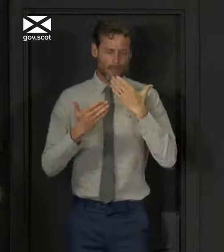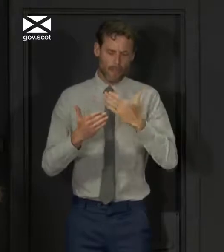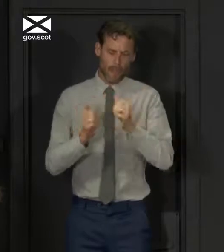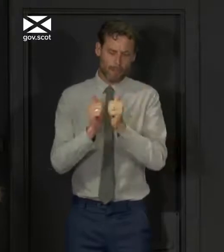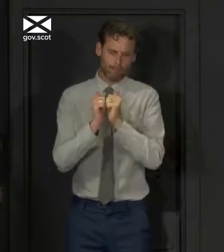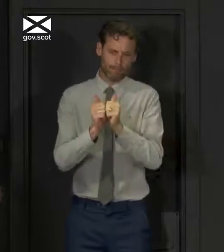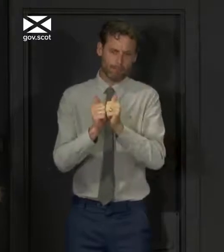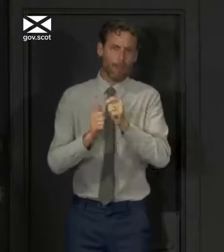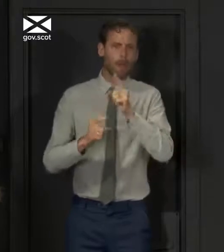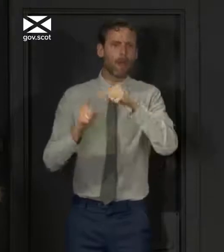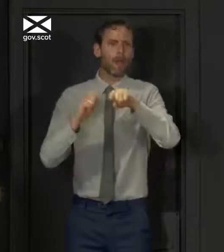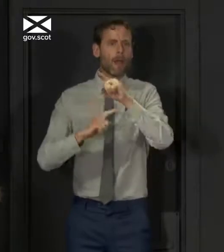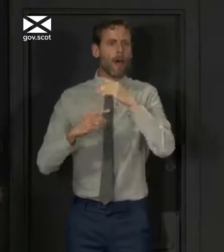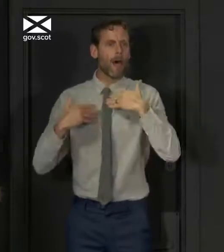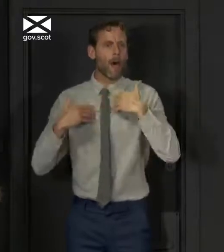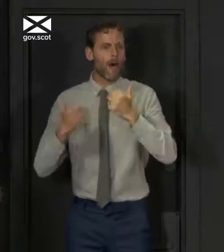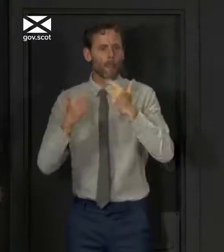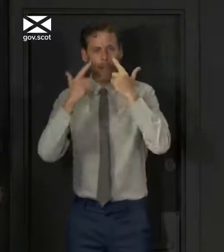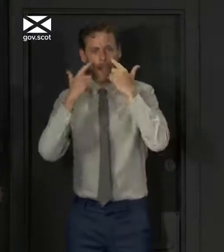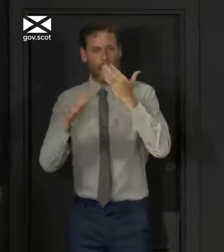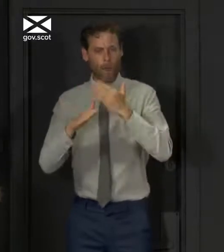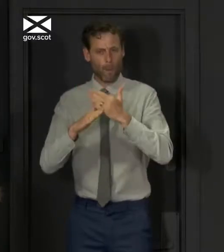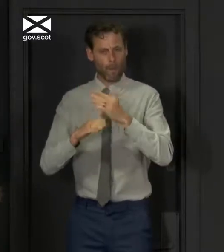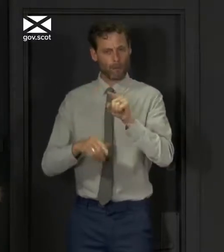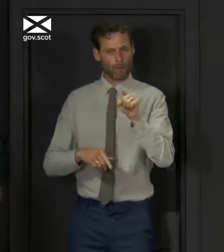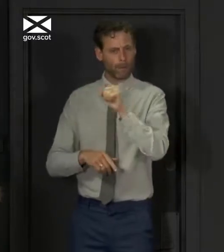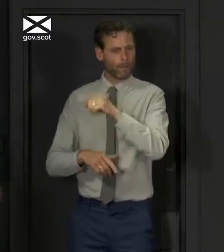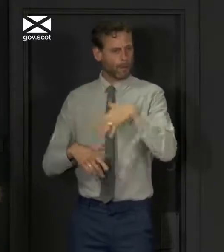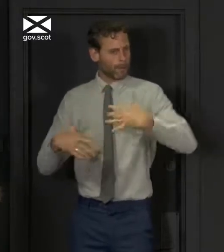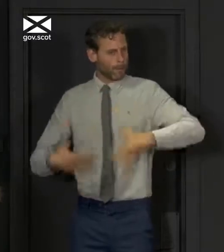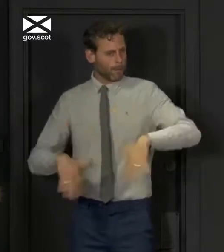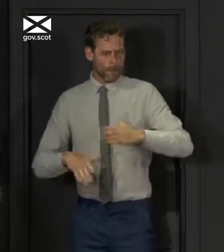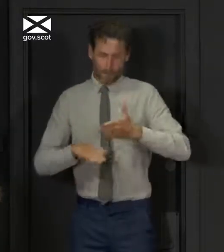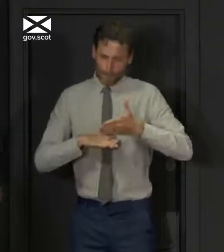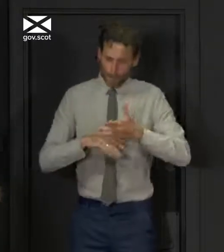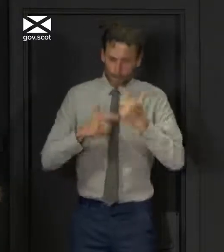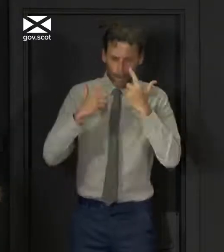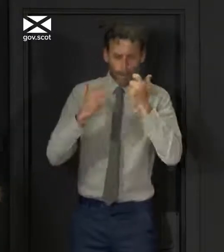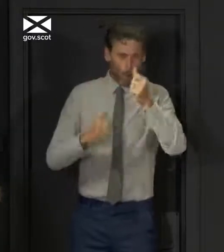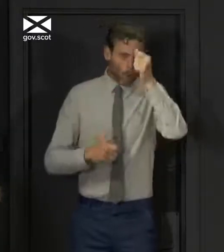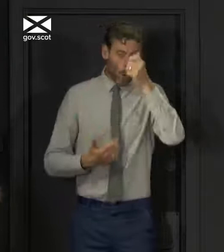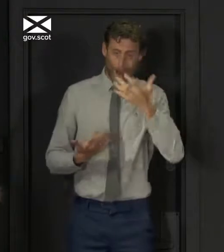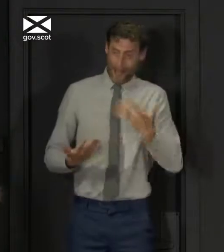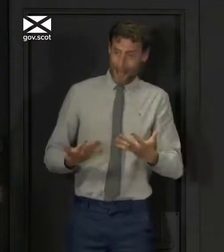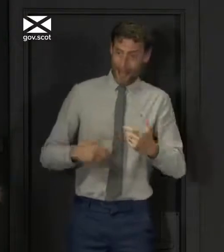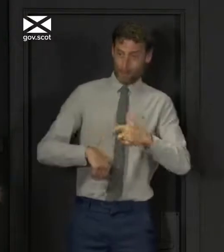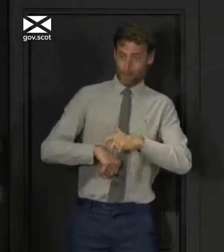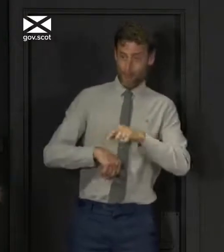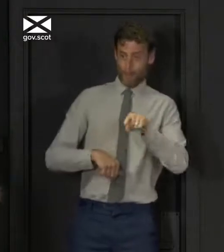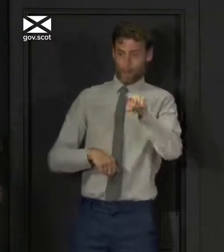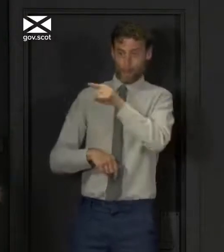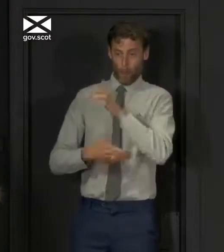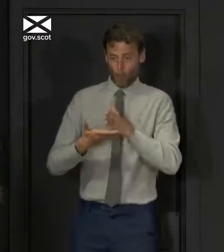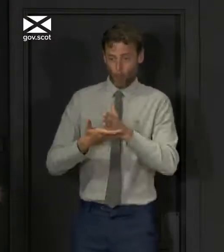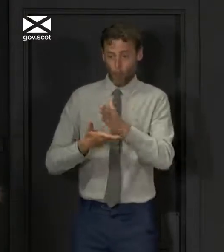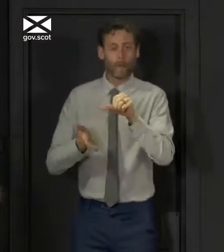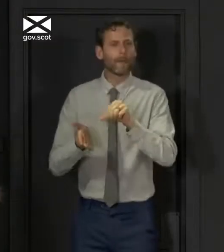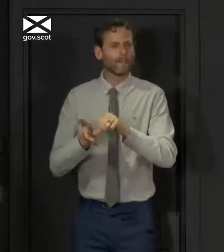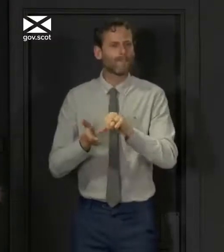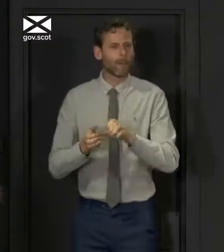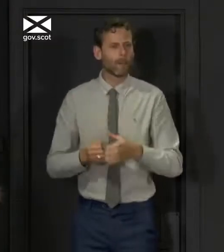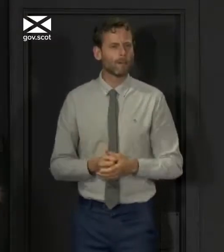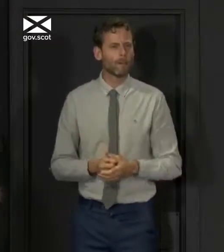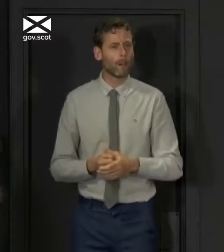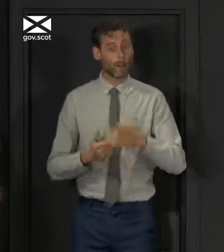the incredible work you have done and continue to do in such extraordinarily difficult circumstances. The figures I